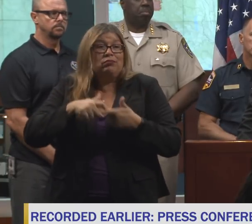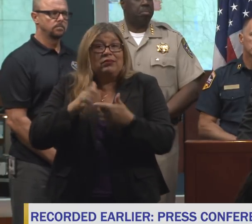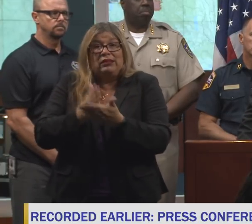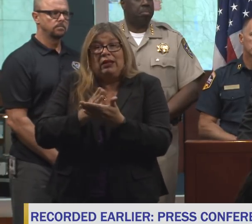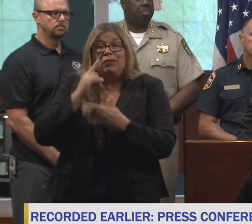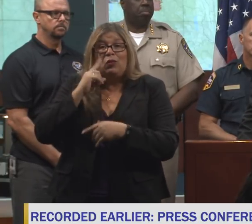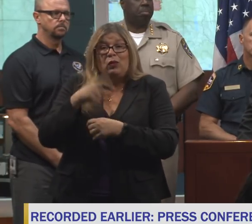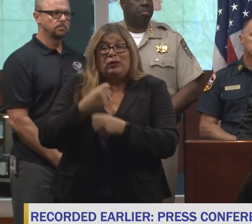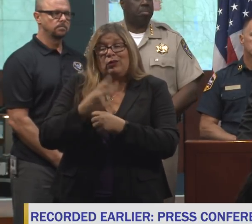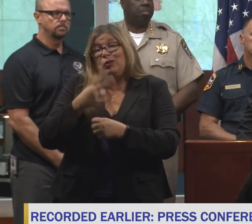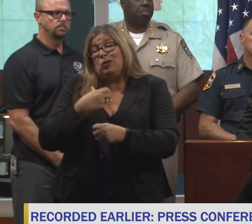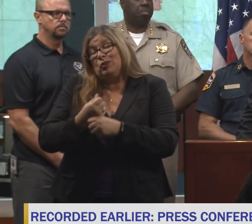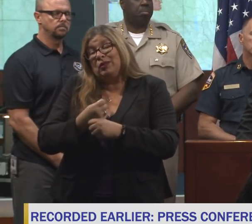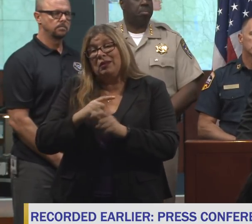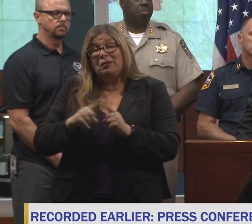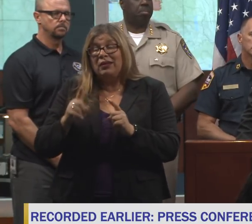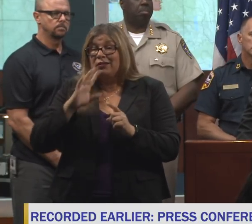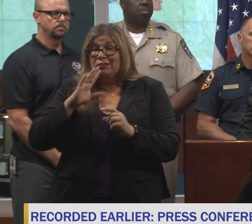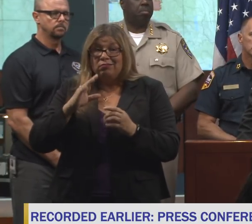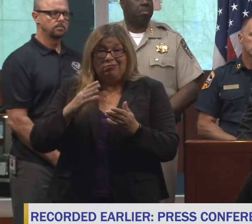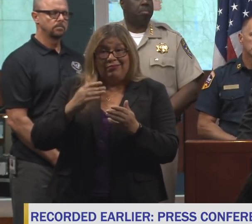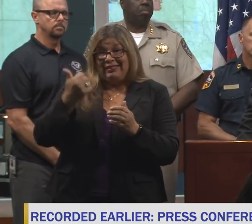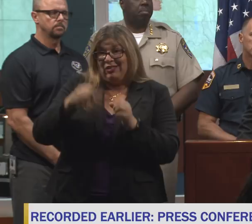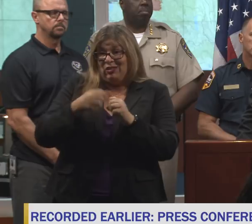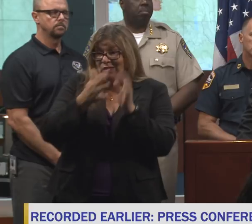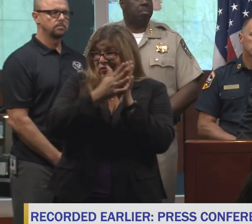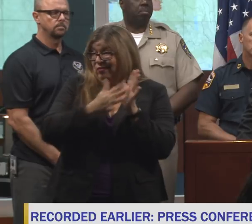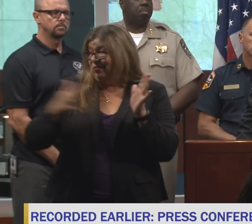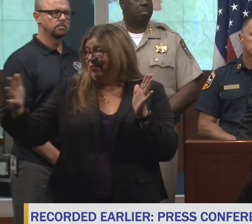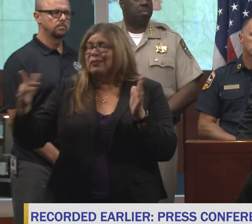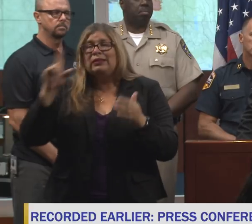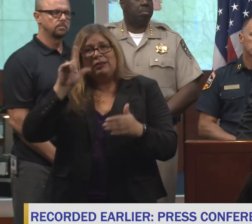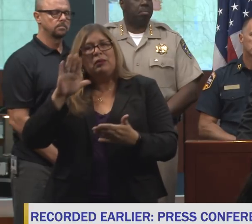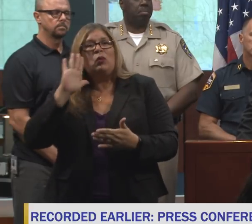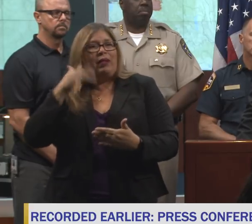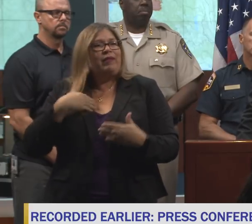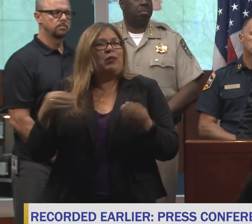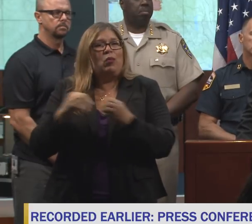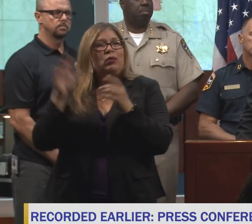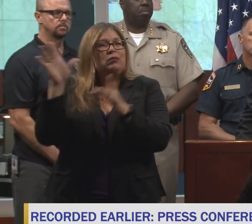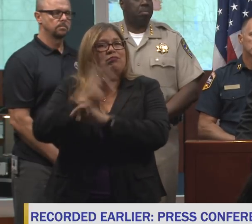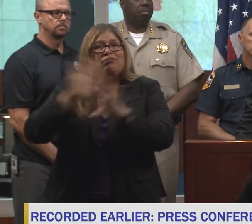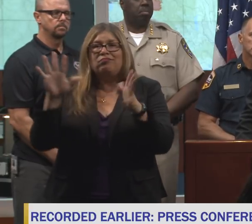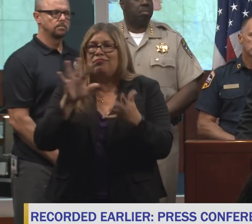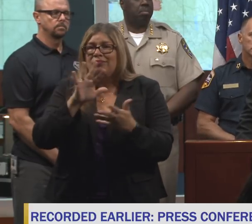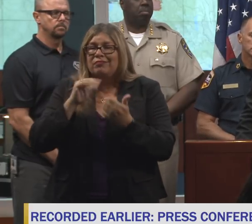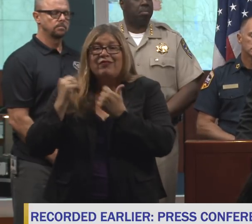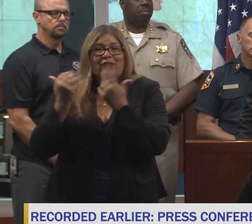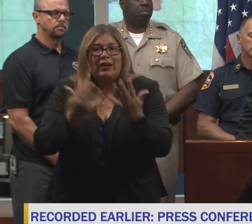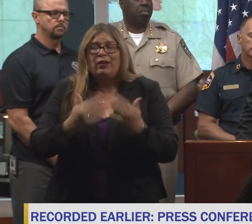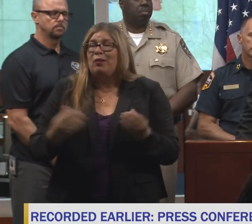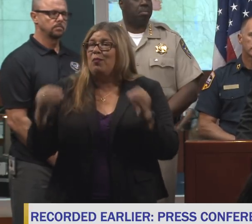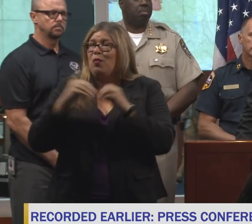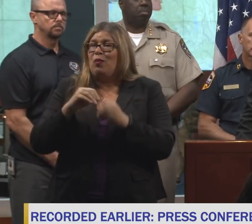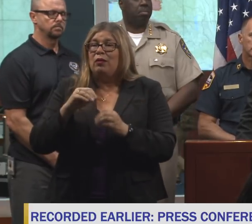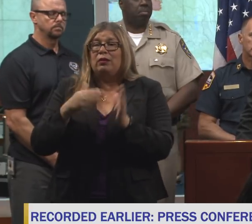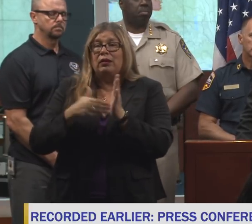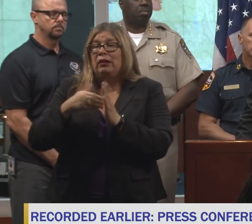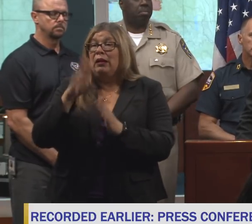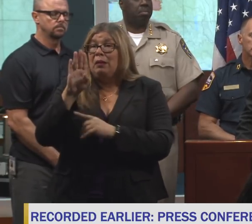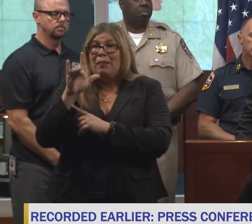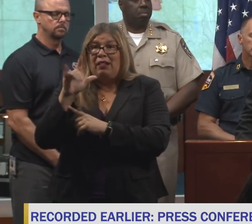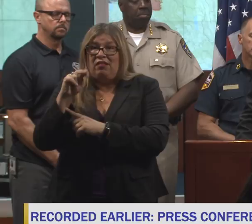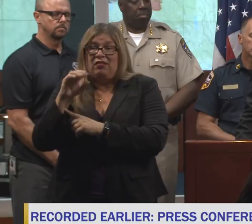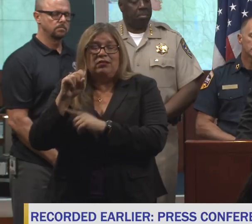over a decade or so, we're going to have more fire, more destructive fire, more billions that will have to be spent on it,